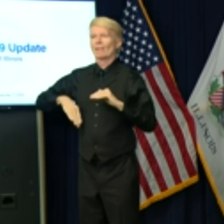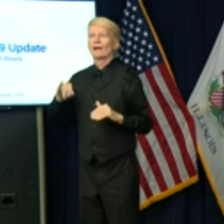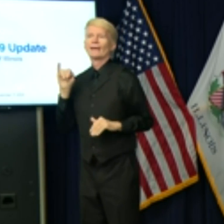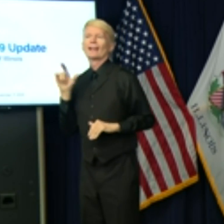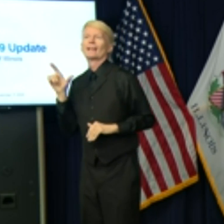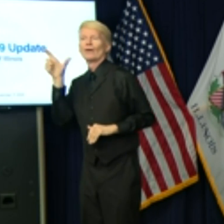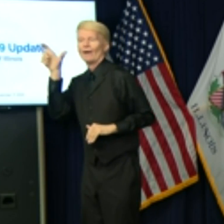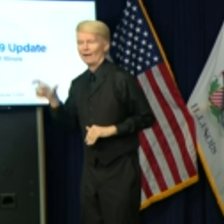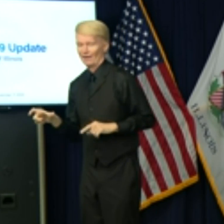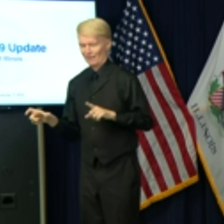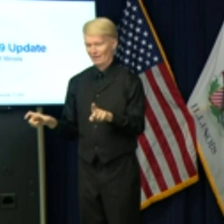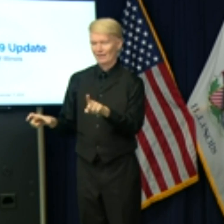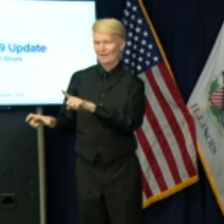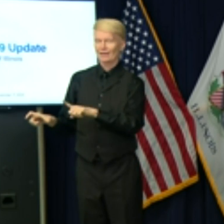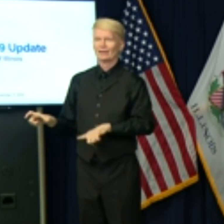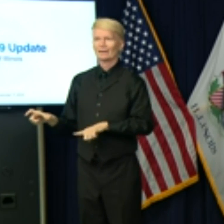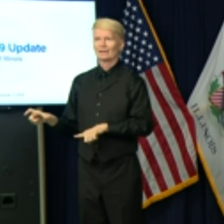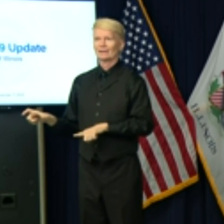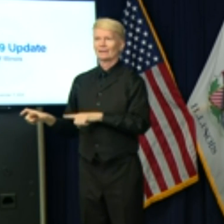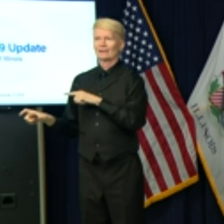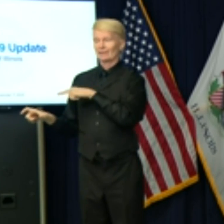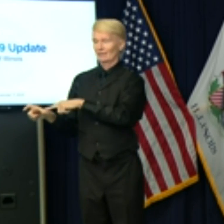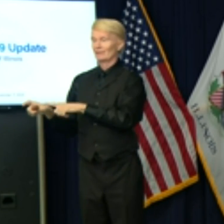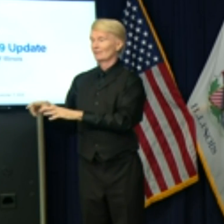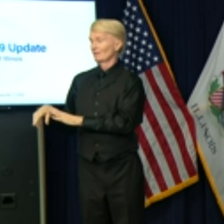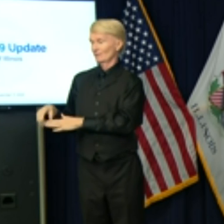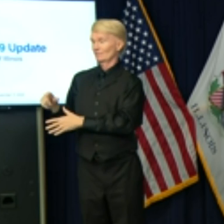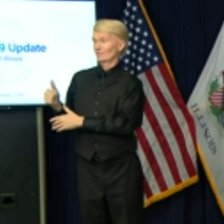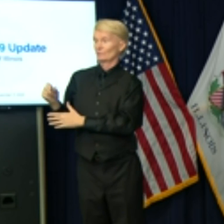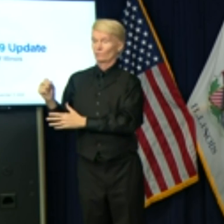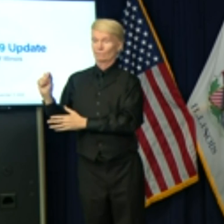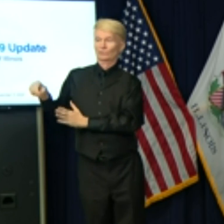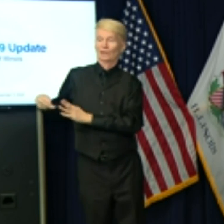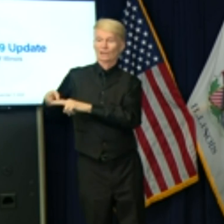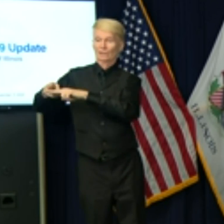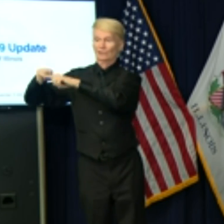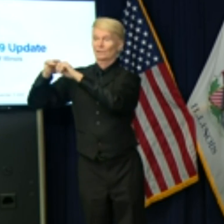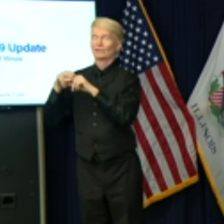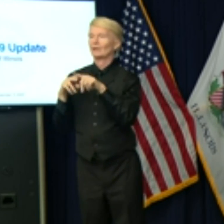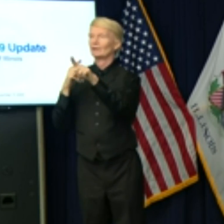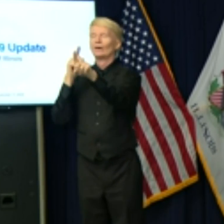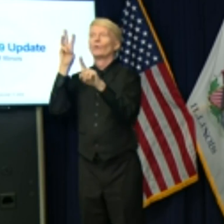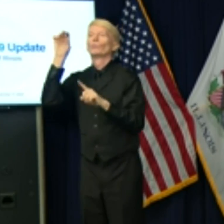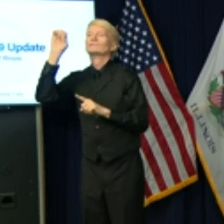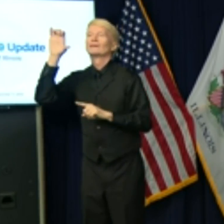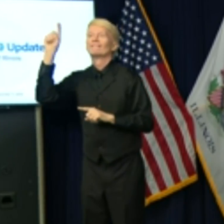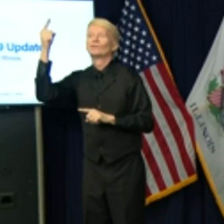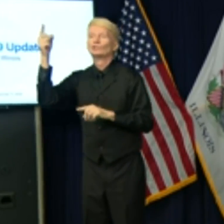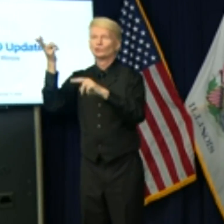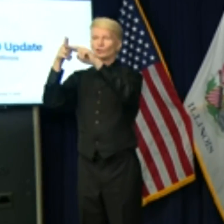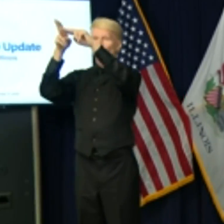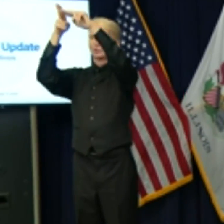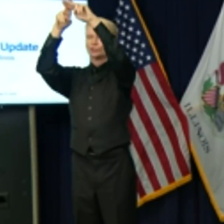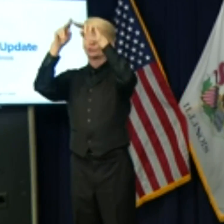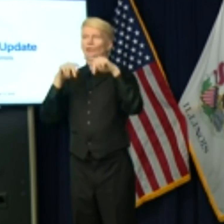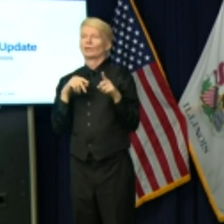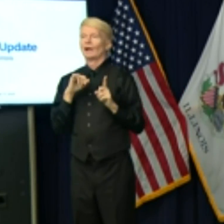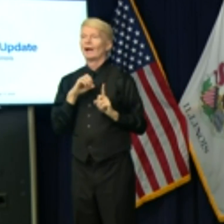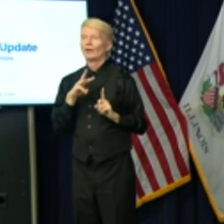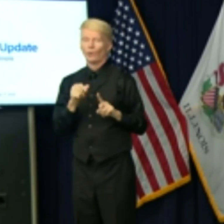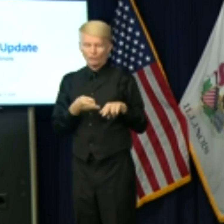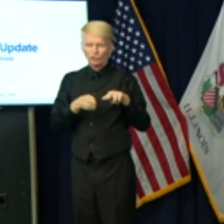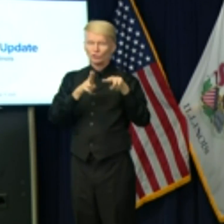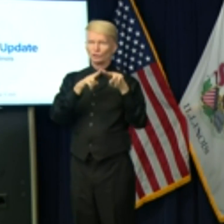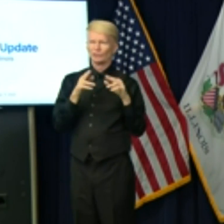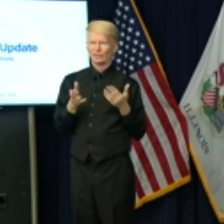our, you know, double-digit positivity rates that we were seeing Wisconsin first and then Iowa. I think Iowa, read,